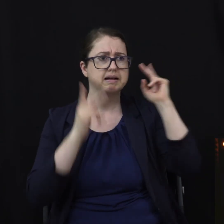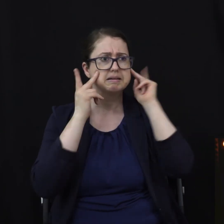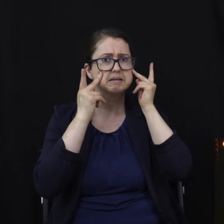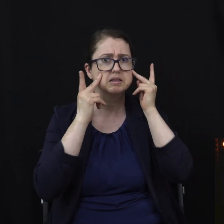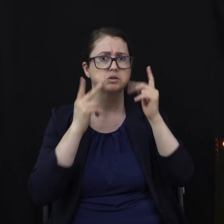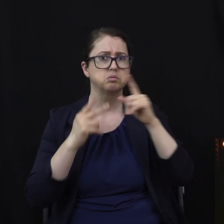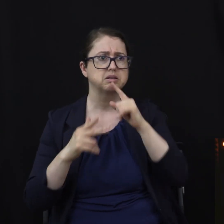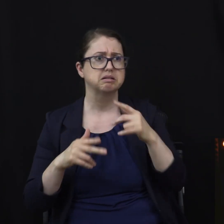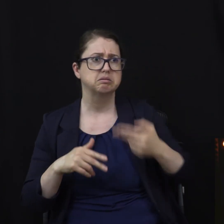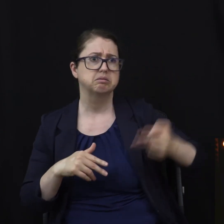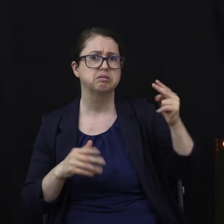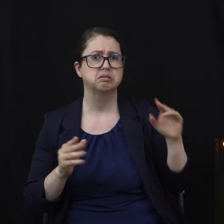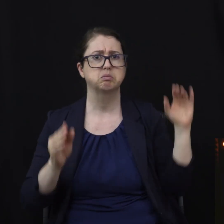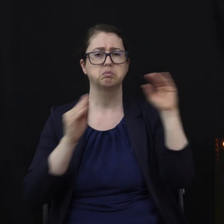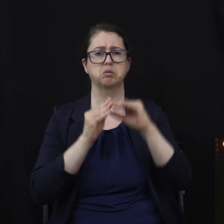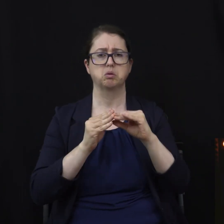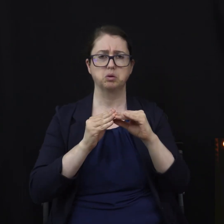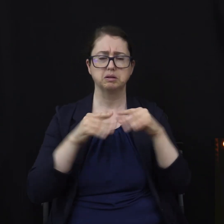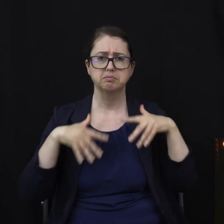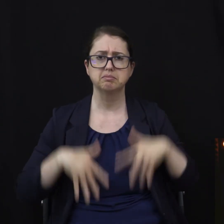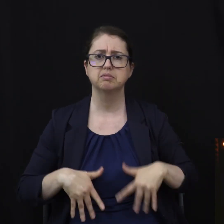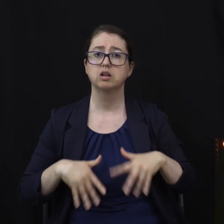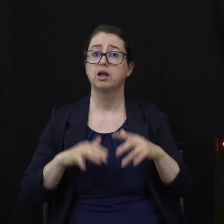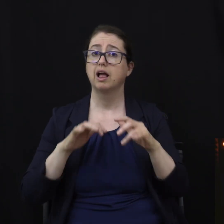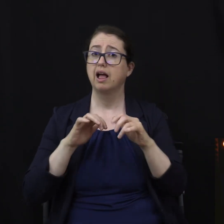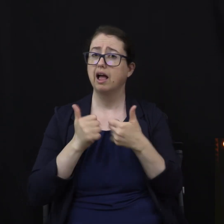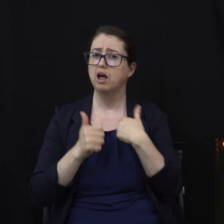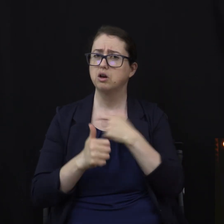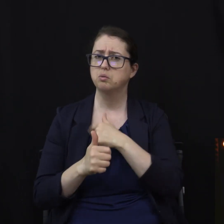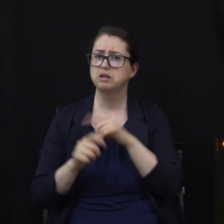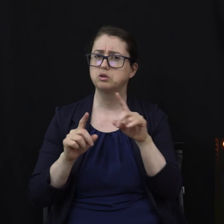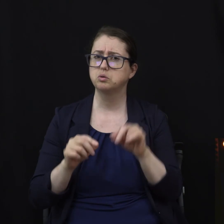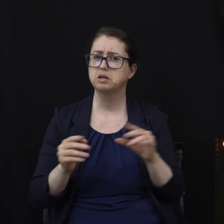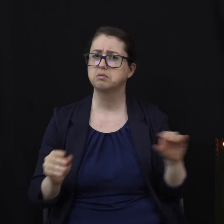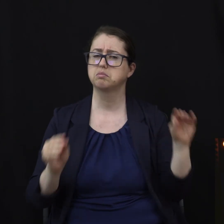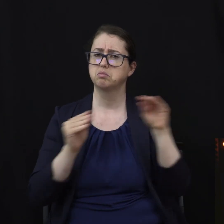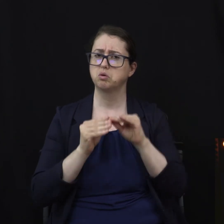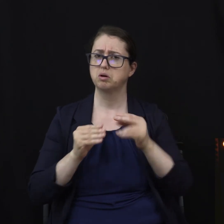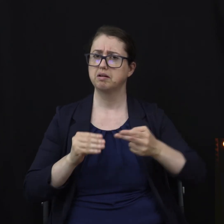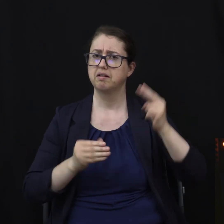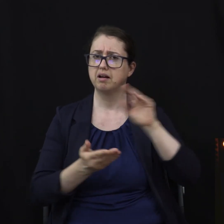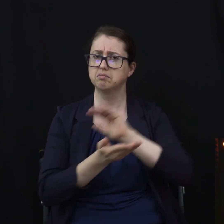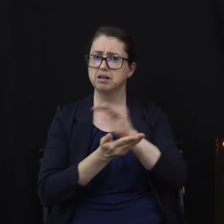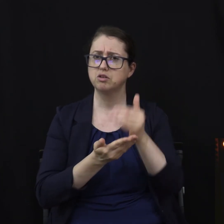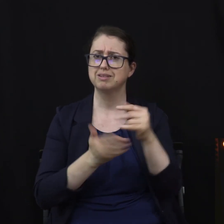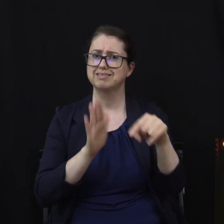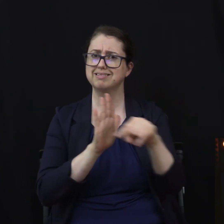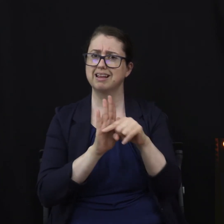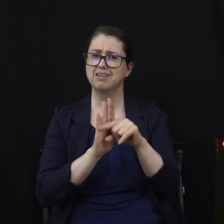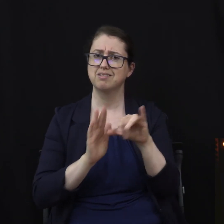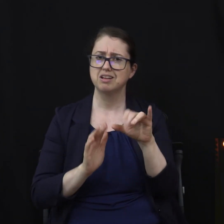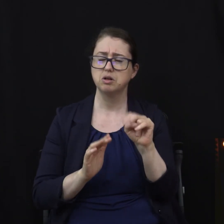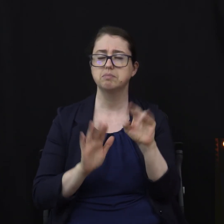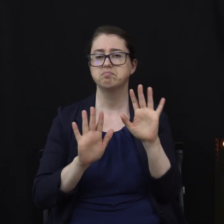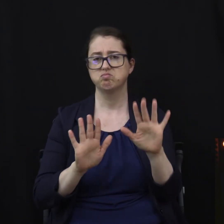depression. So how do we get a higher amount of negative ions? Well, let me share with you some ideas.